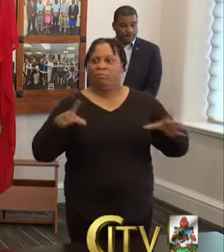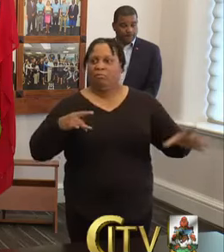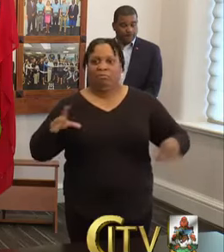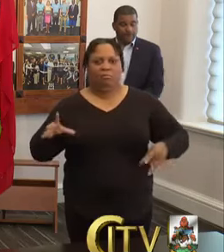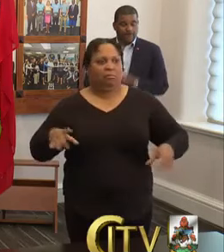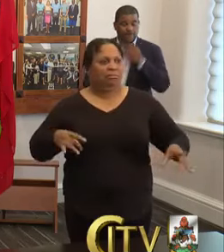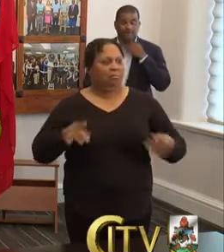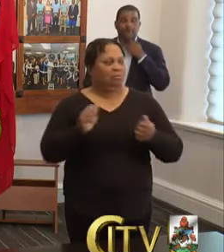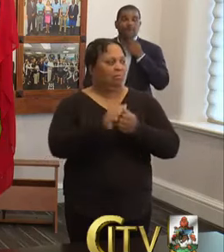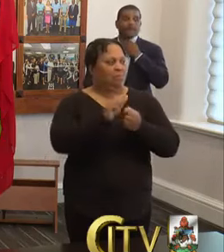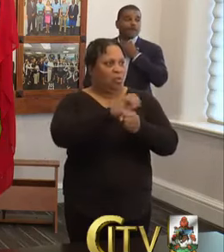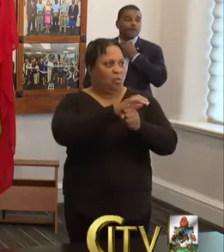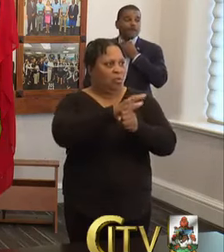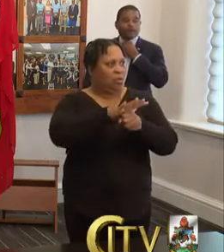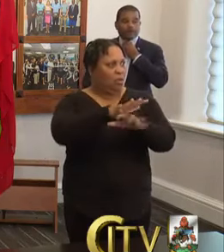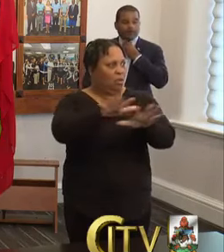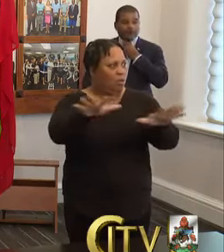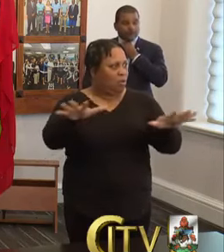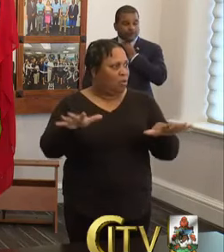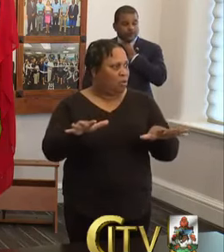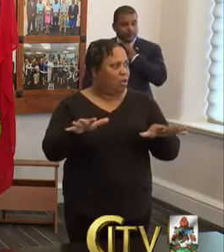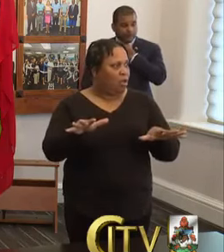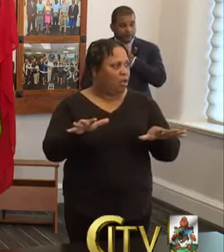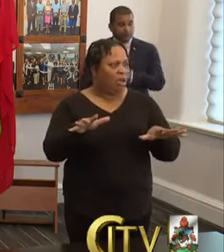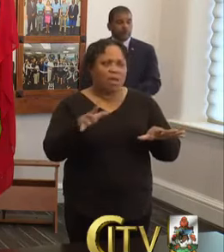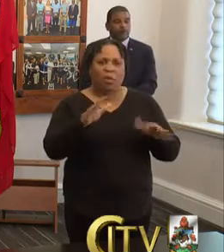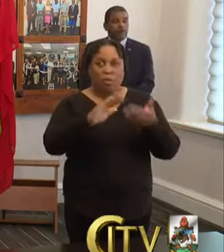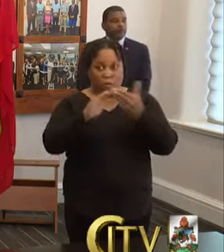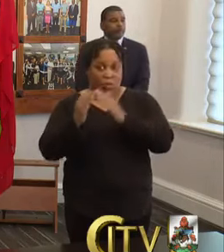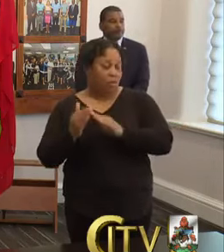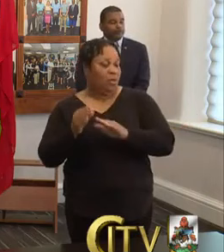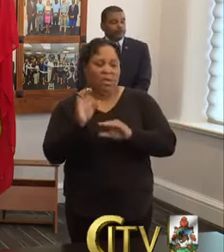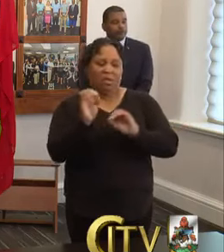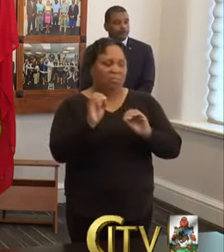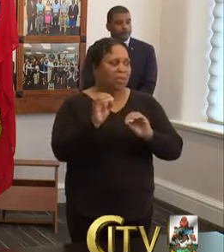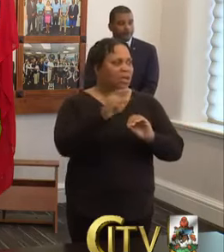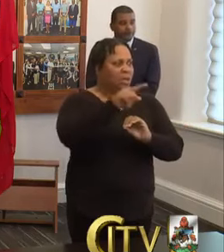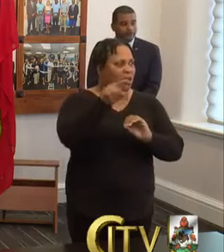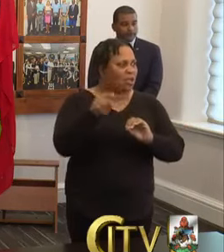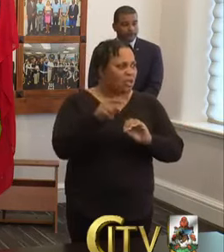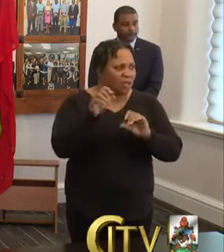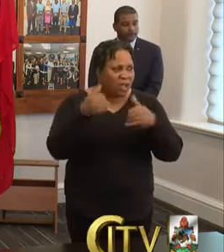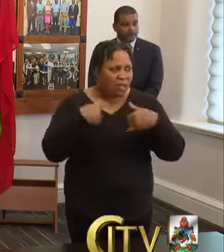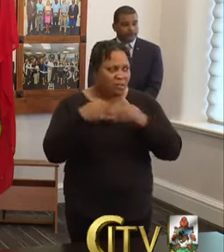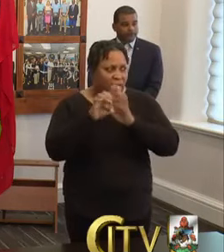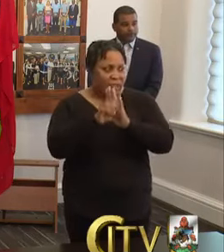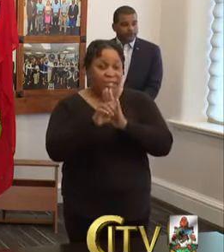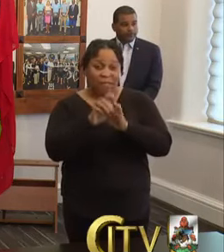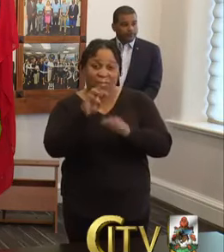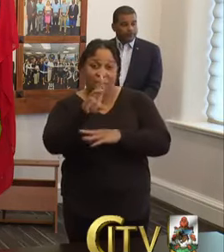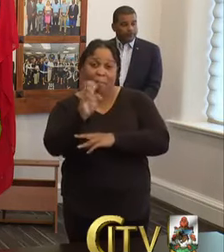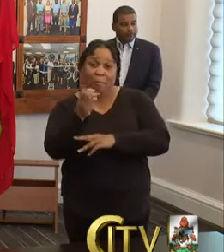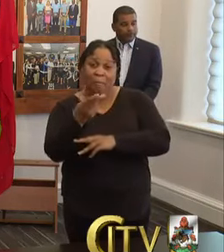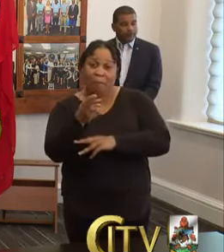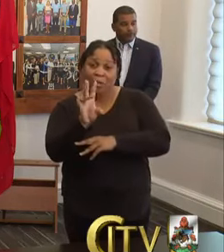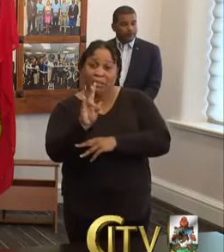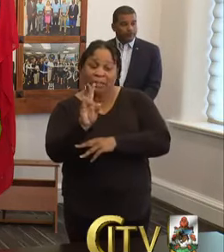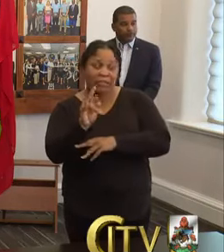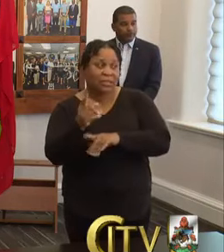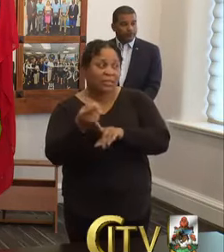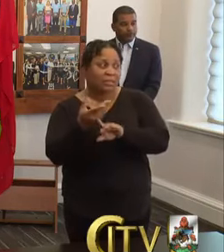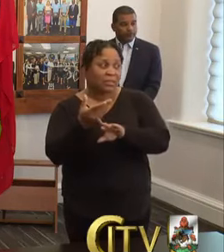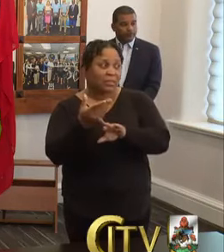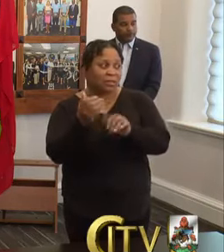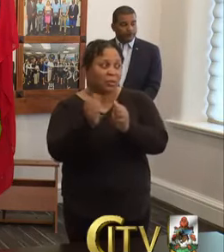to the virus. With regards to some of the cases that came in before, for example, the March 17th, when the mandatory